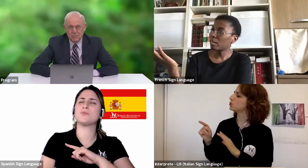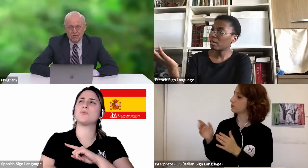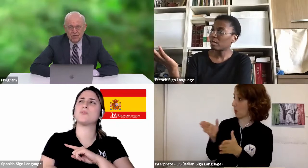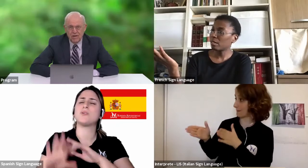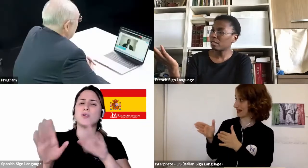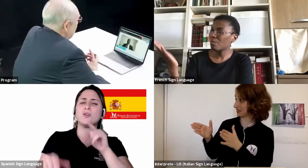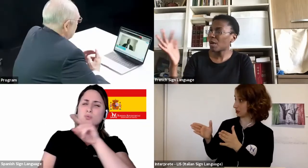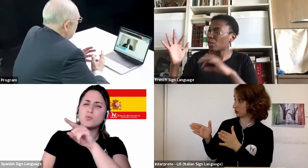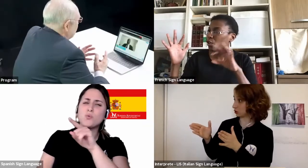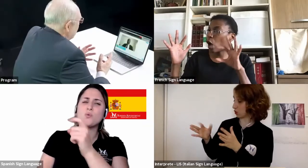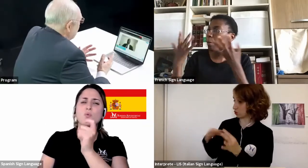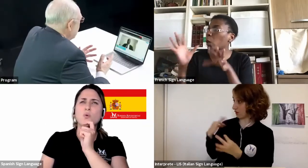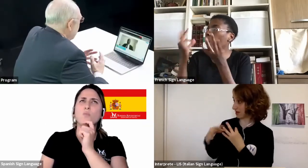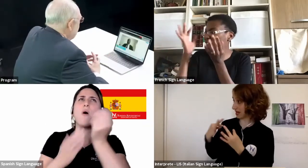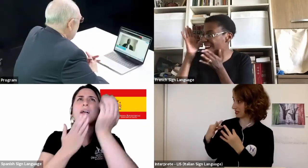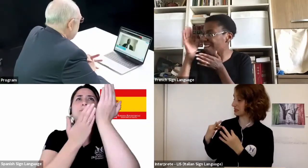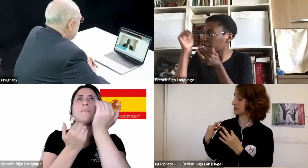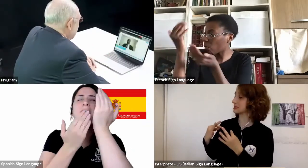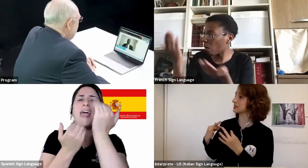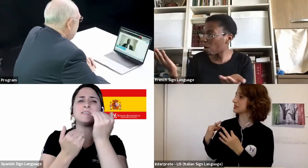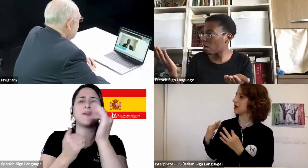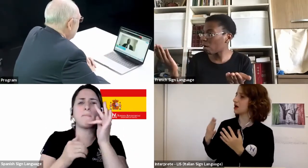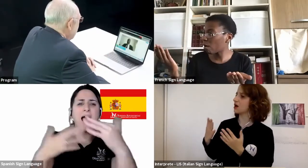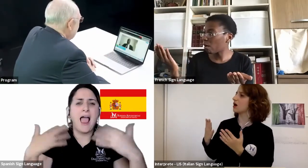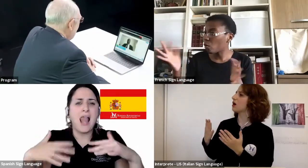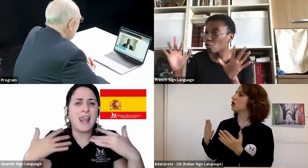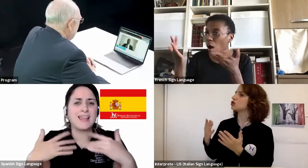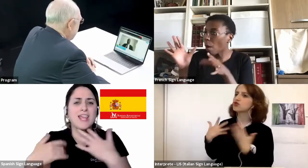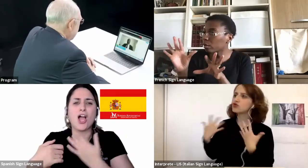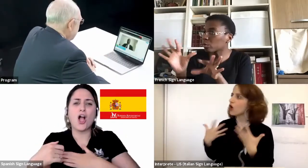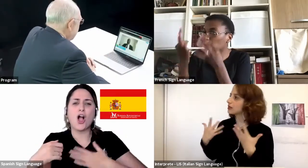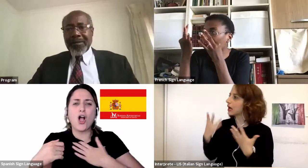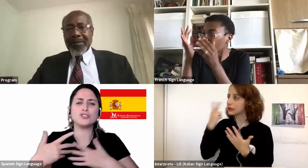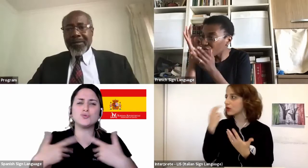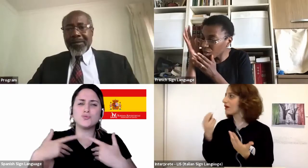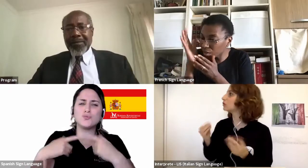is that possible? When you lose a loved one, how did you find hope?